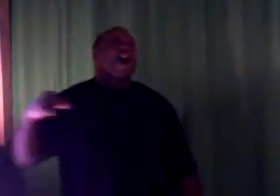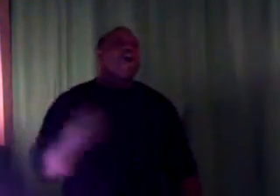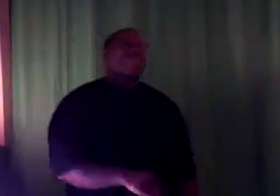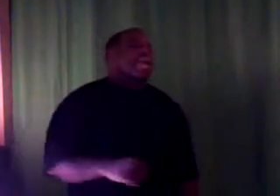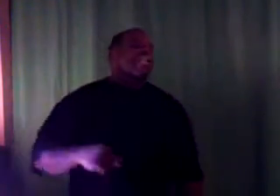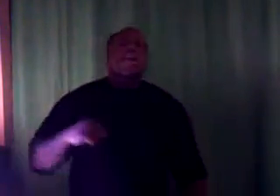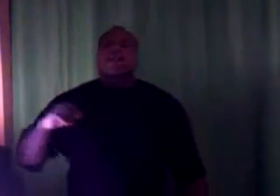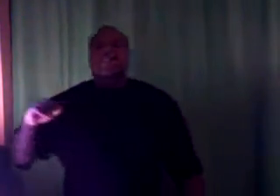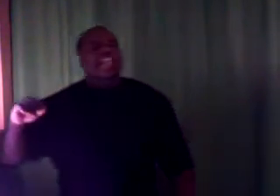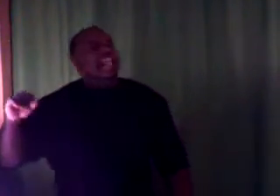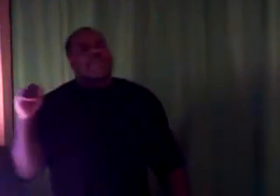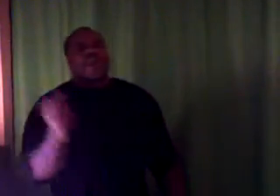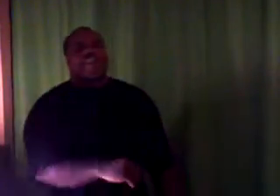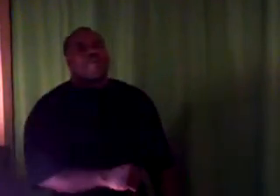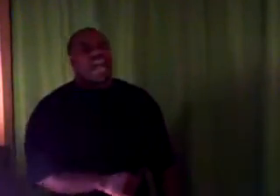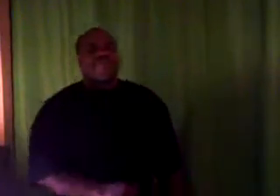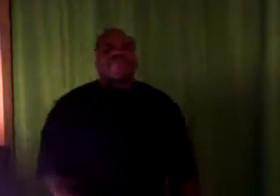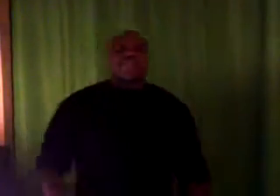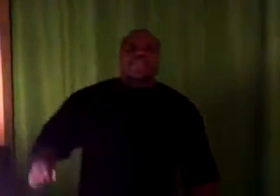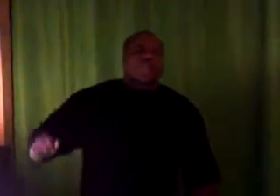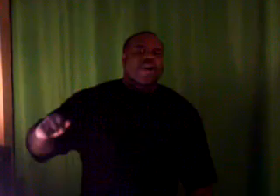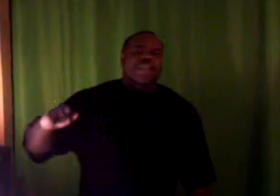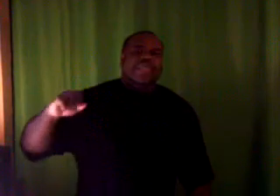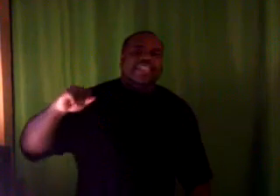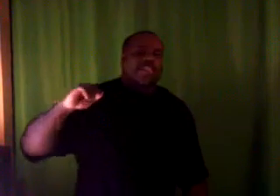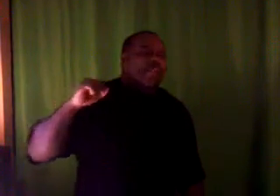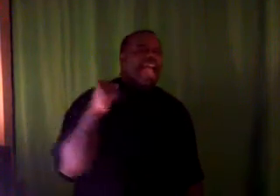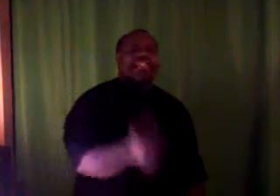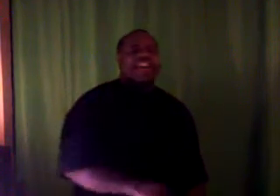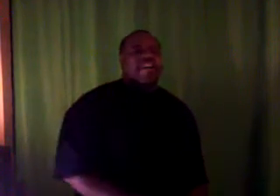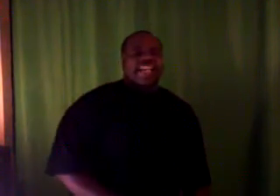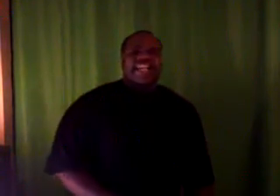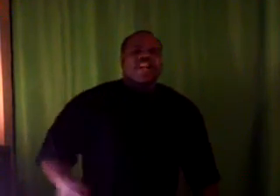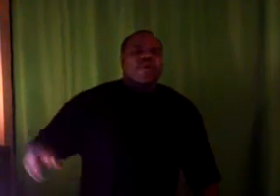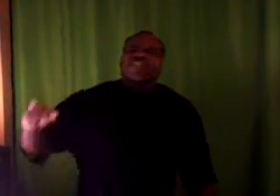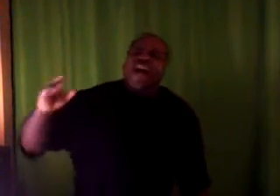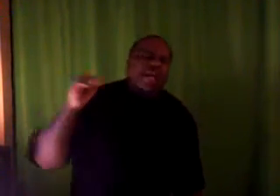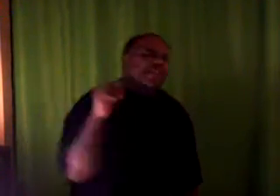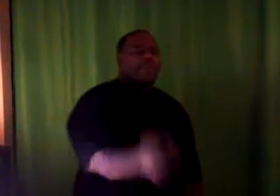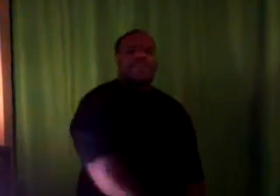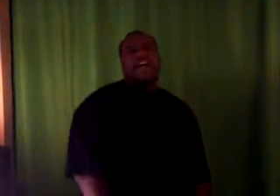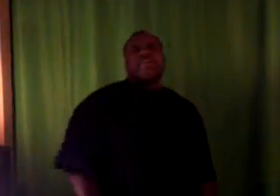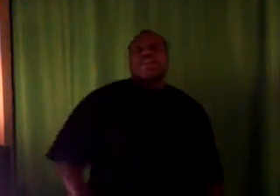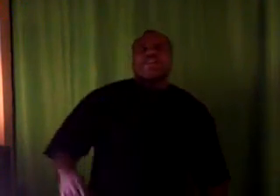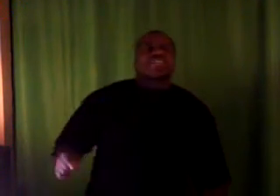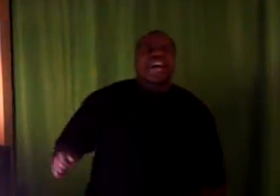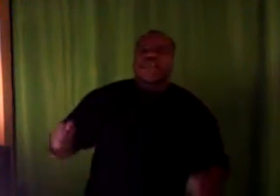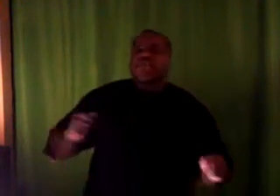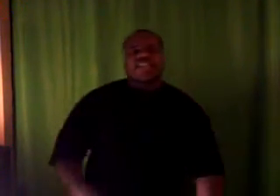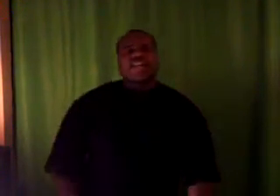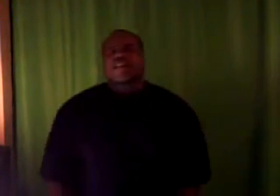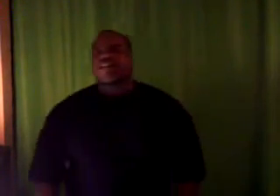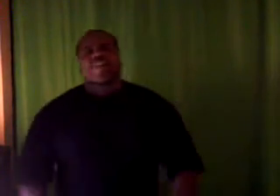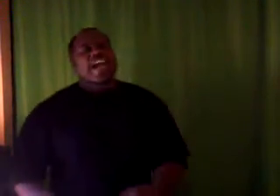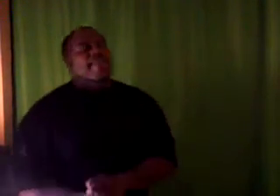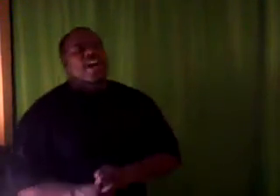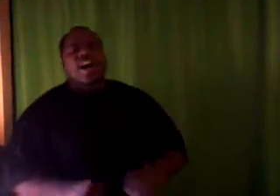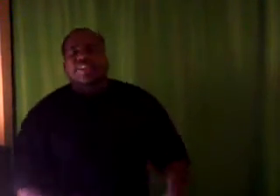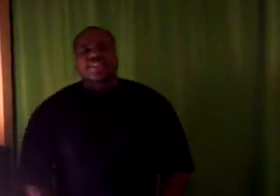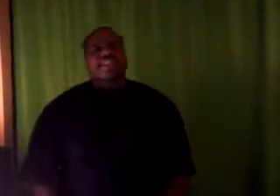old, man. You ought to be at that point in your life where you just passed all that. Quit trying to be a pimp. Quit trying to be a thug. Quit trying to be a hustler.